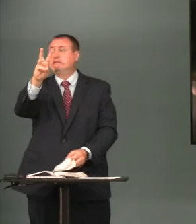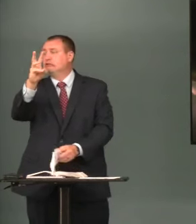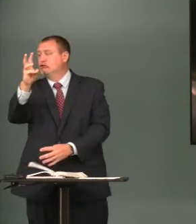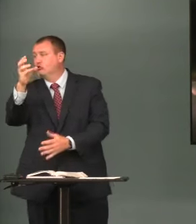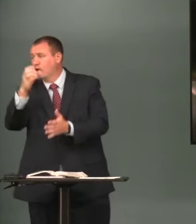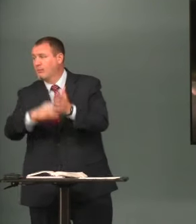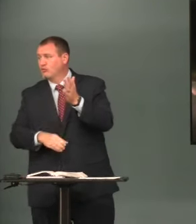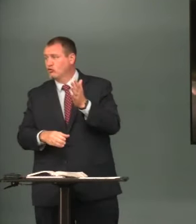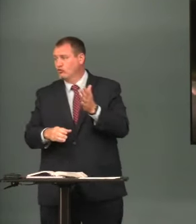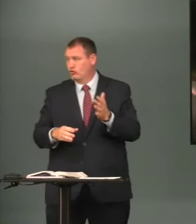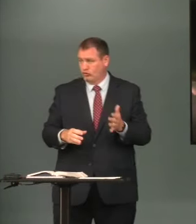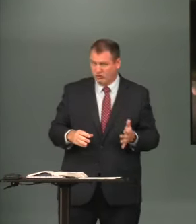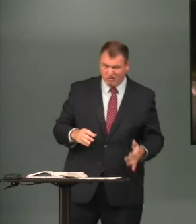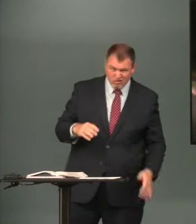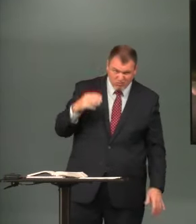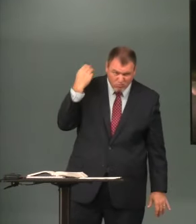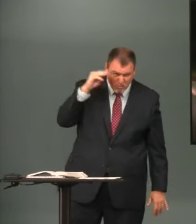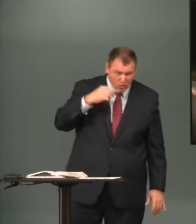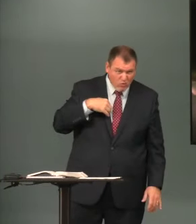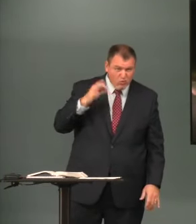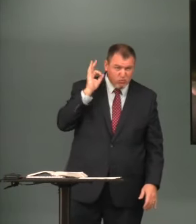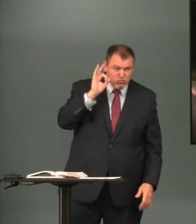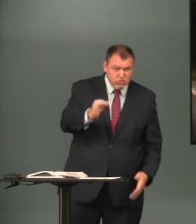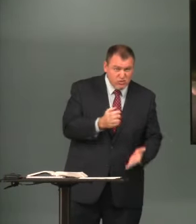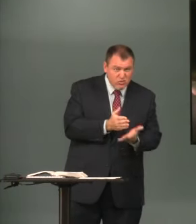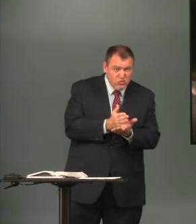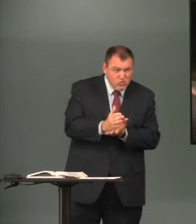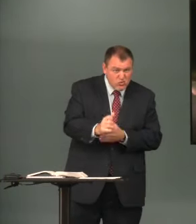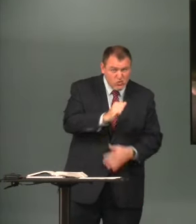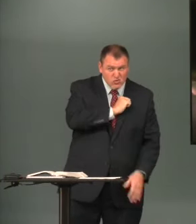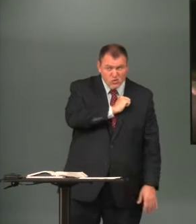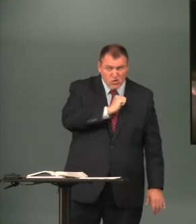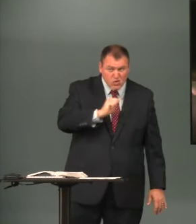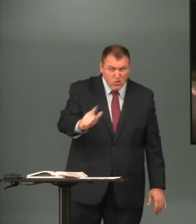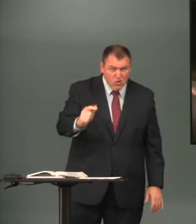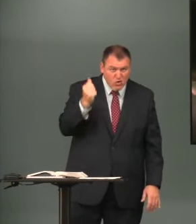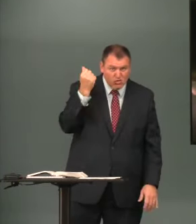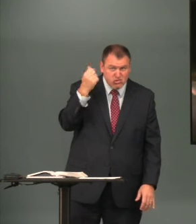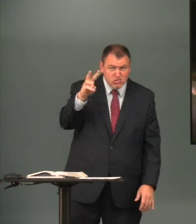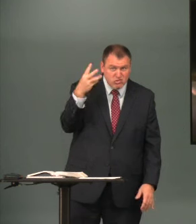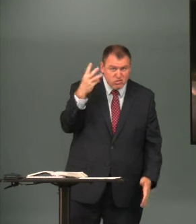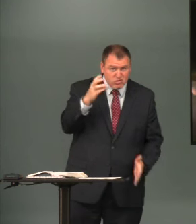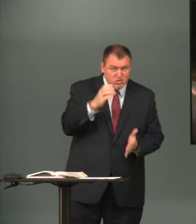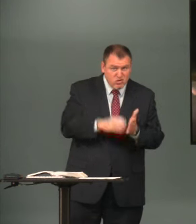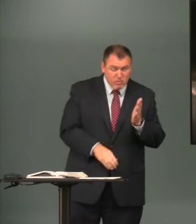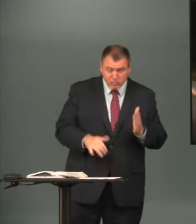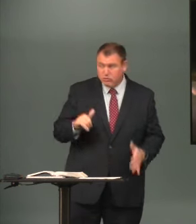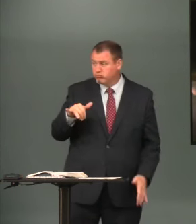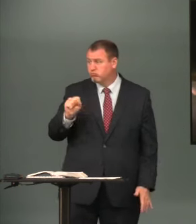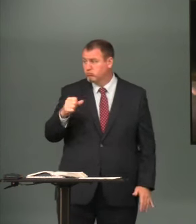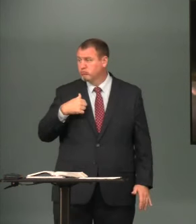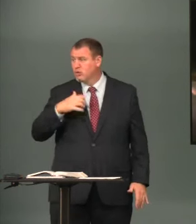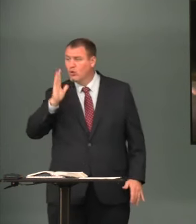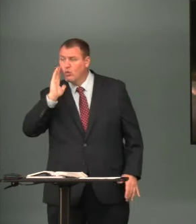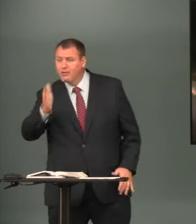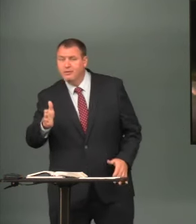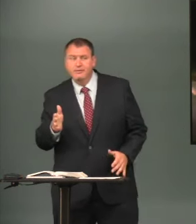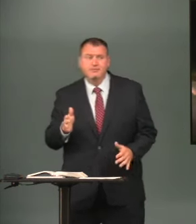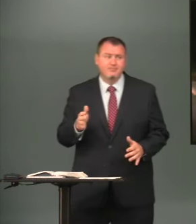16 chapters mark you're going to preach through all 16 chapters yes i